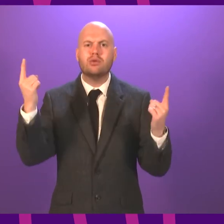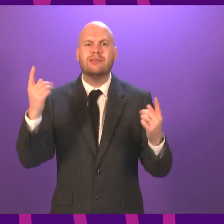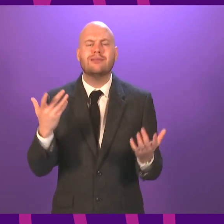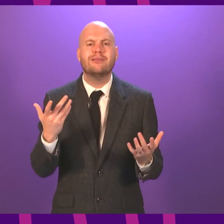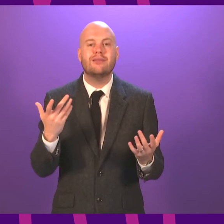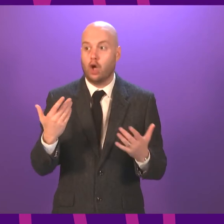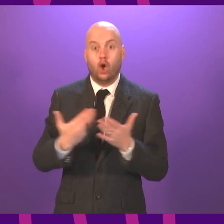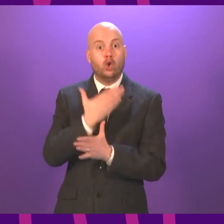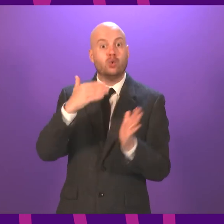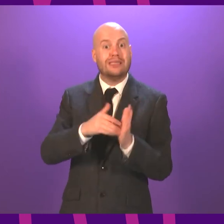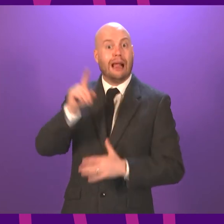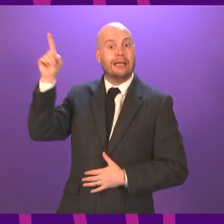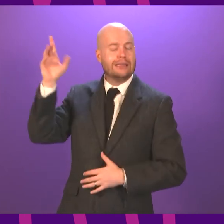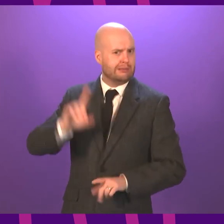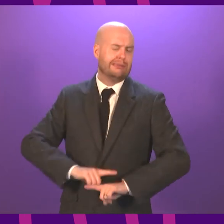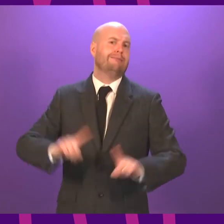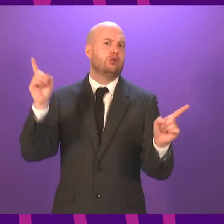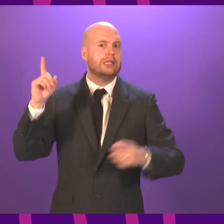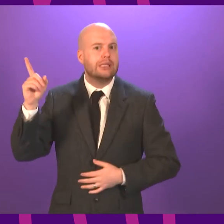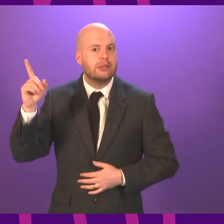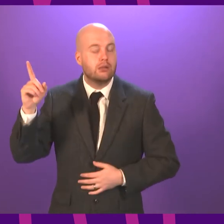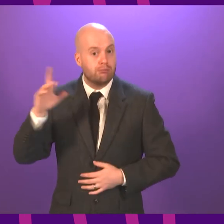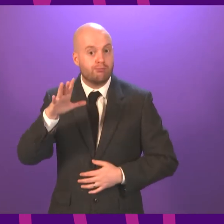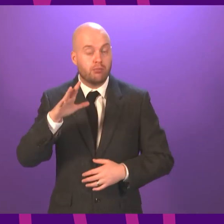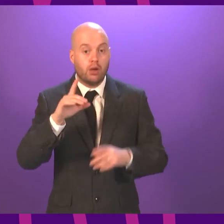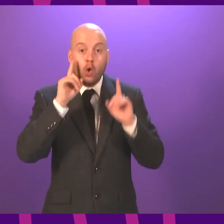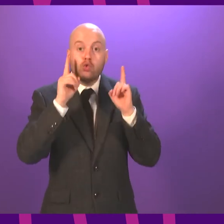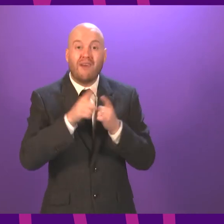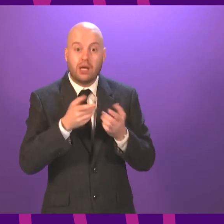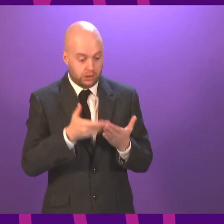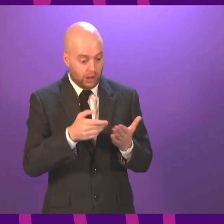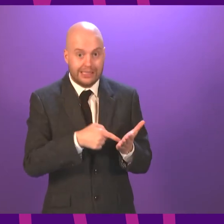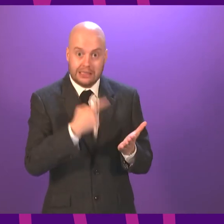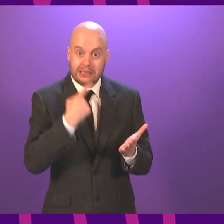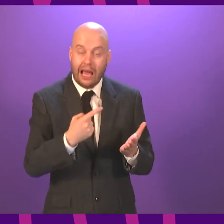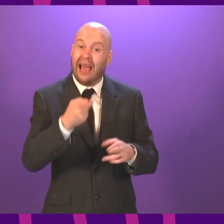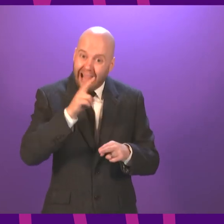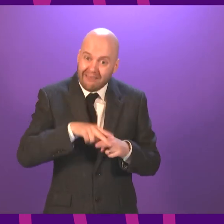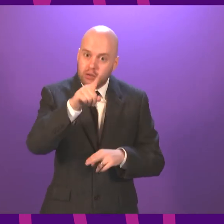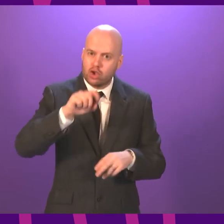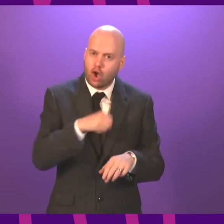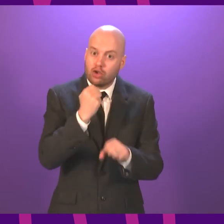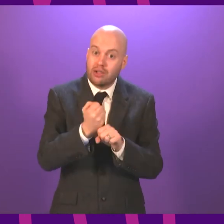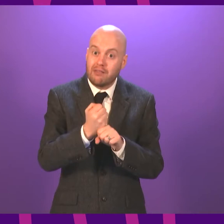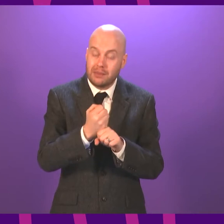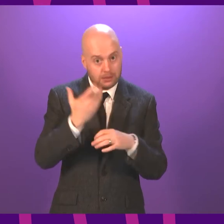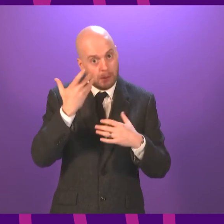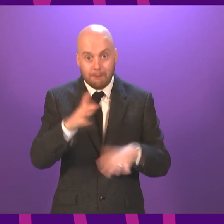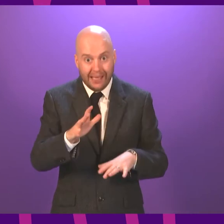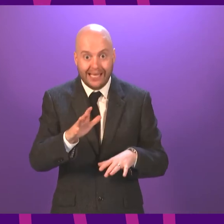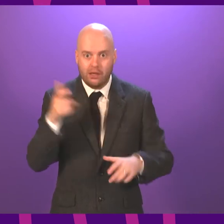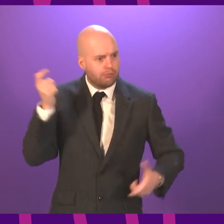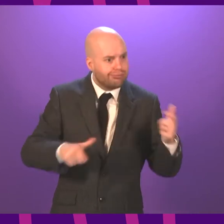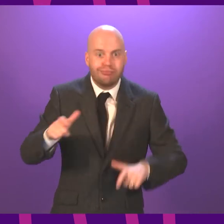This Edinburgh University study has shown that if Scotland had acted earlier, we could have prevented 2,000 Covid deaths. I think these are really important points that we should be